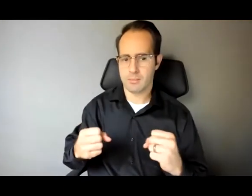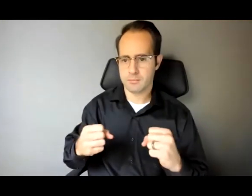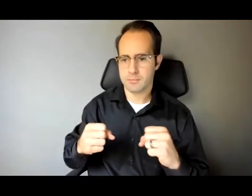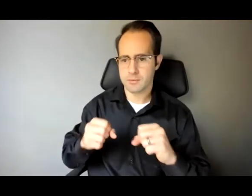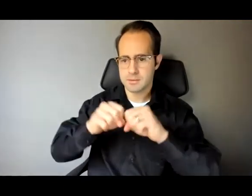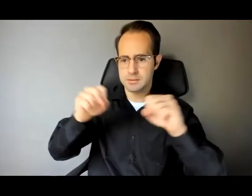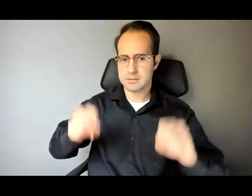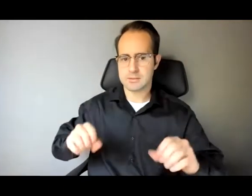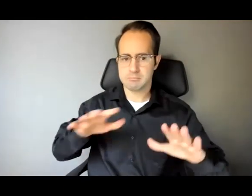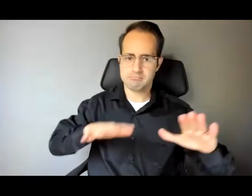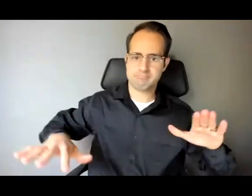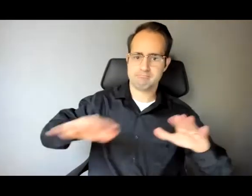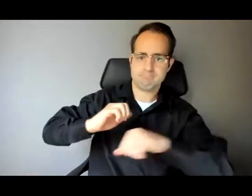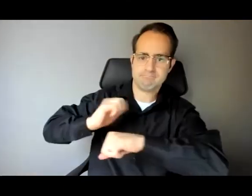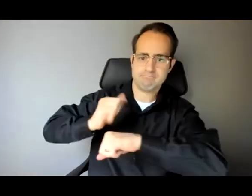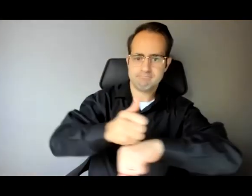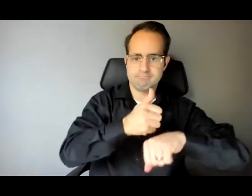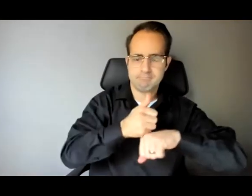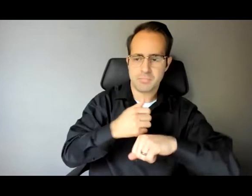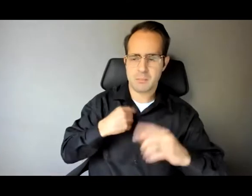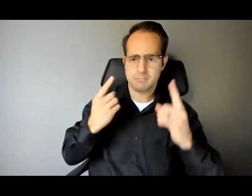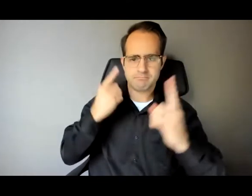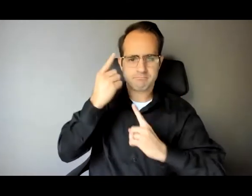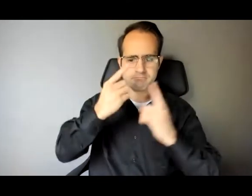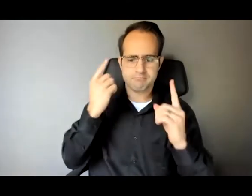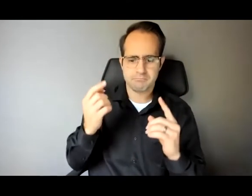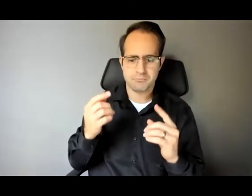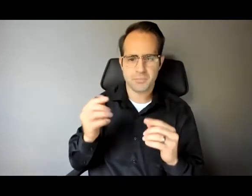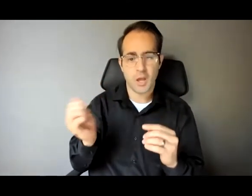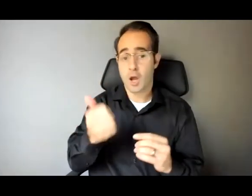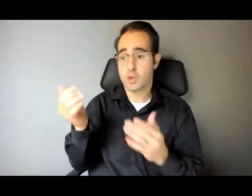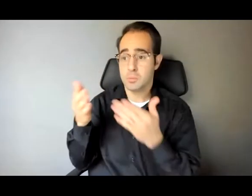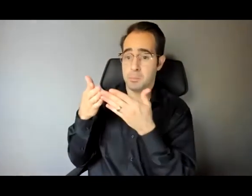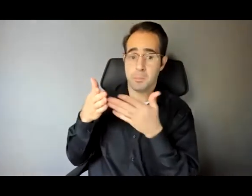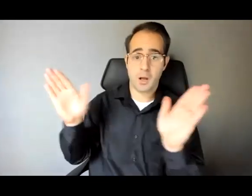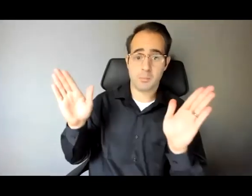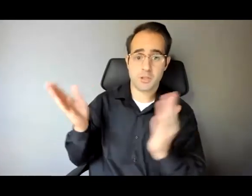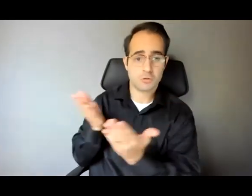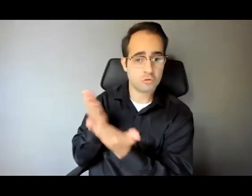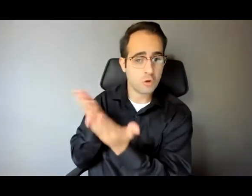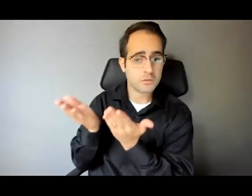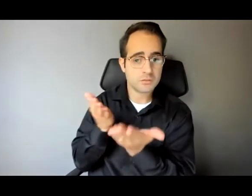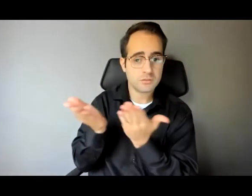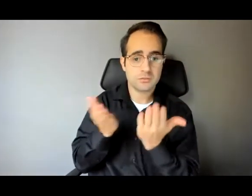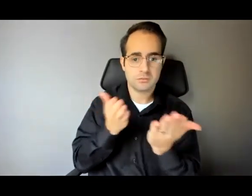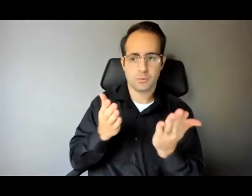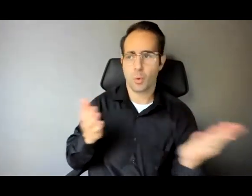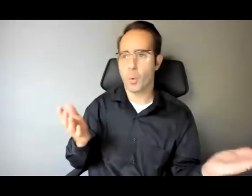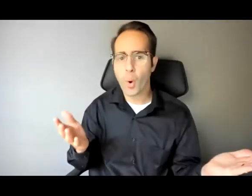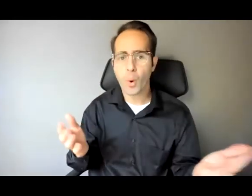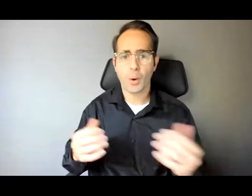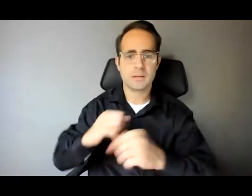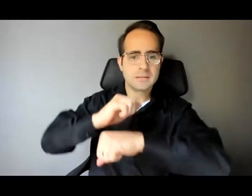systems perspective, I just think about many of the other public services, if you will, right? And just structures in general in our